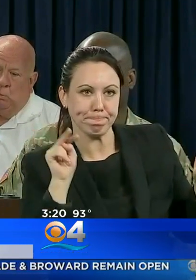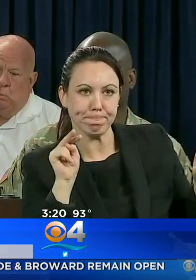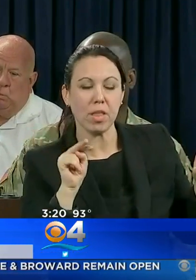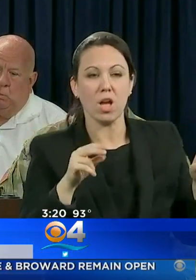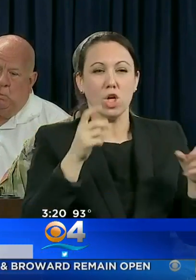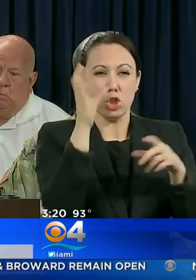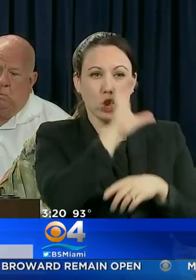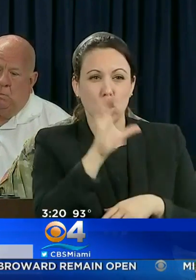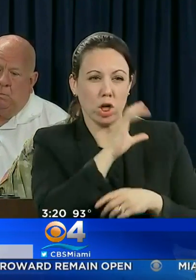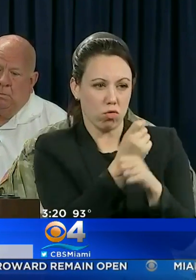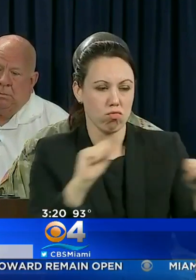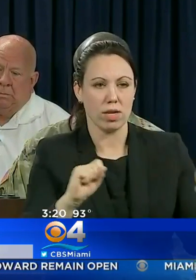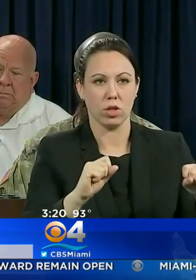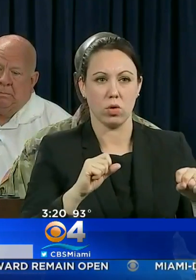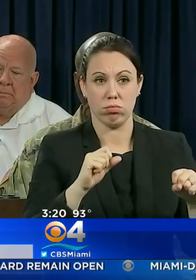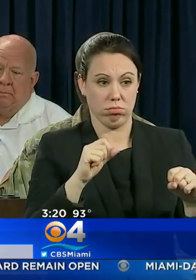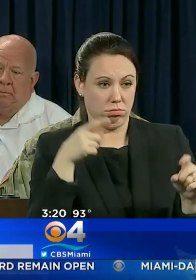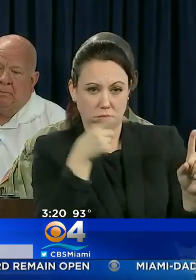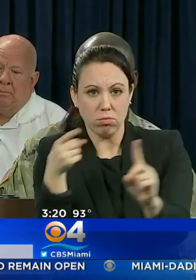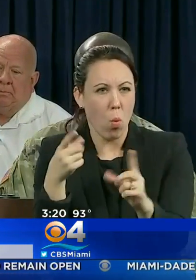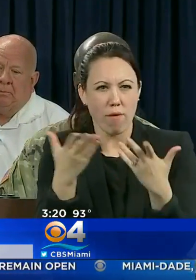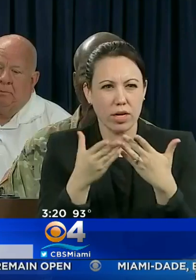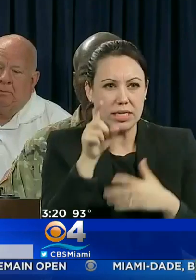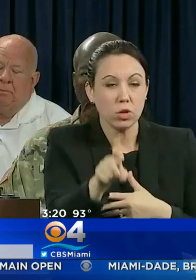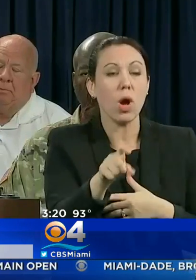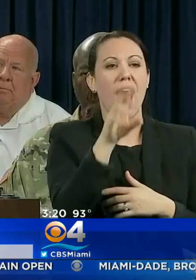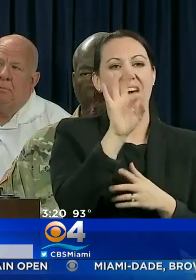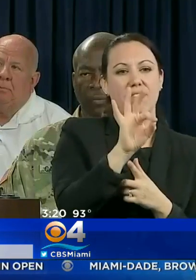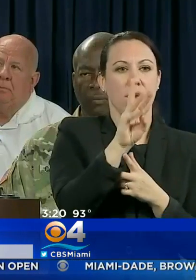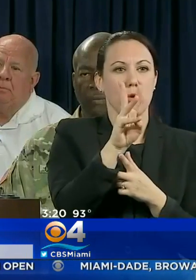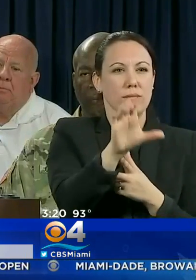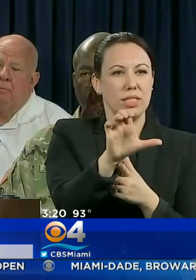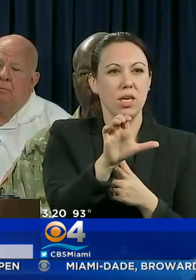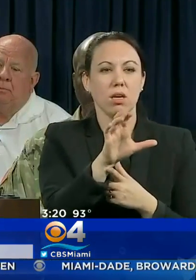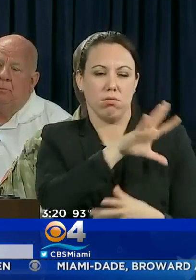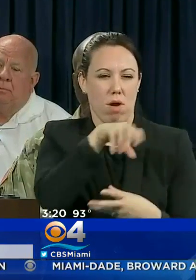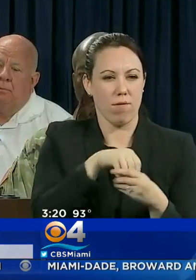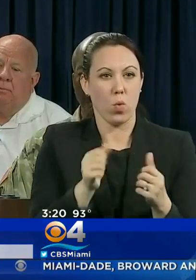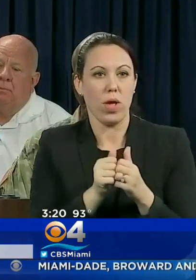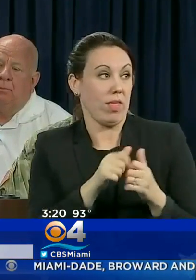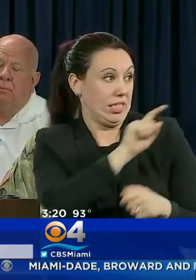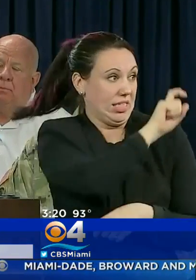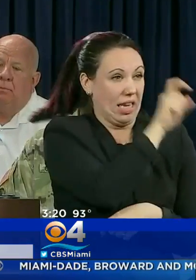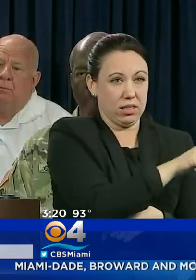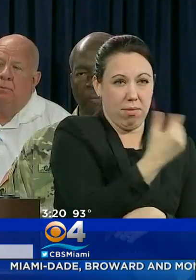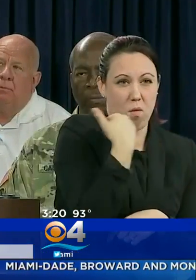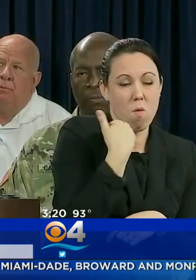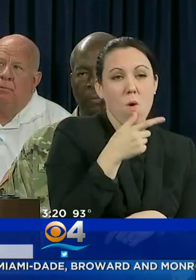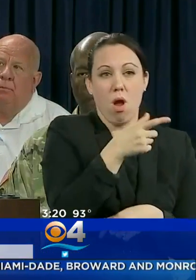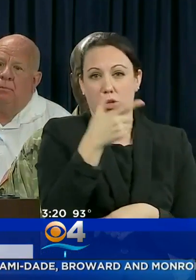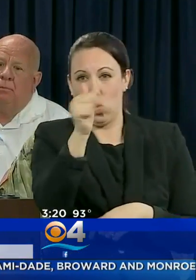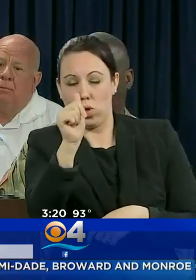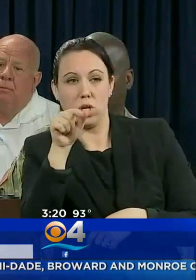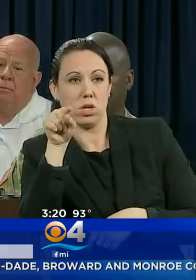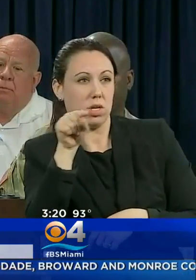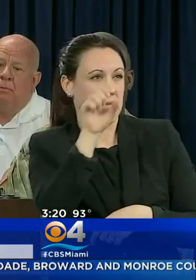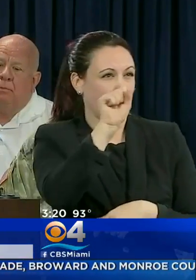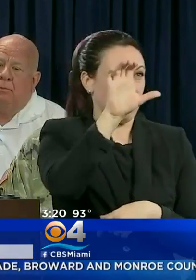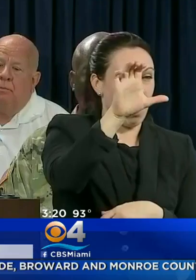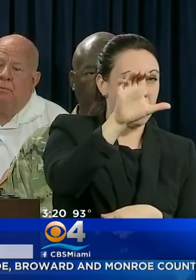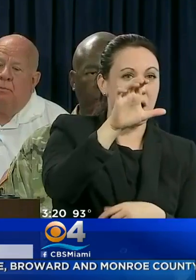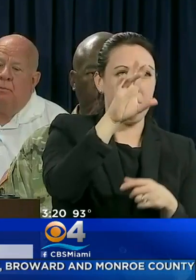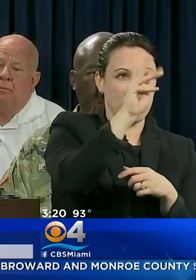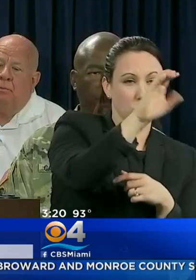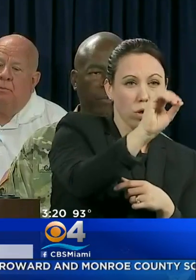MISSIONS, OR ANY ADDITIONAL NEEDS. FWC COORDINATES WITH PARTNERS IN STATES SUCH AS TEXAS, GEORGIA, SOUTH CAROLINA,